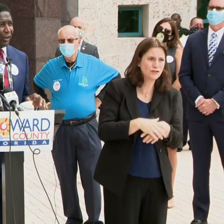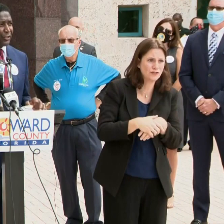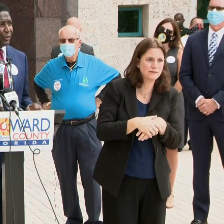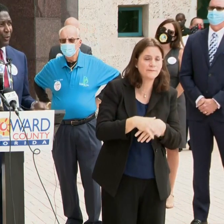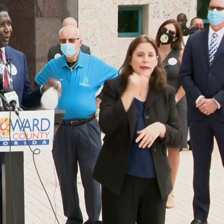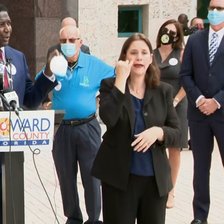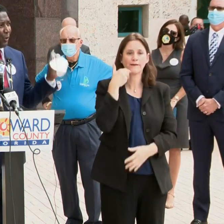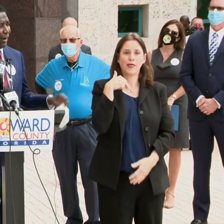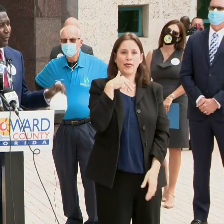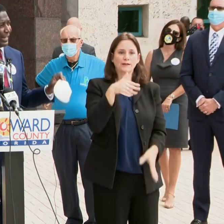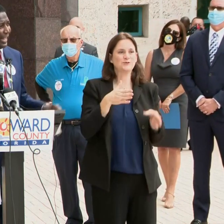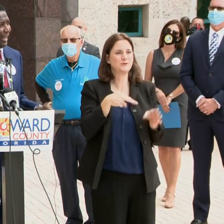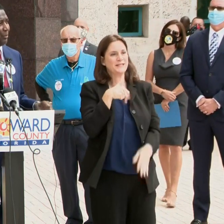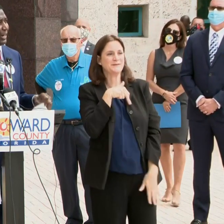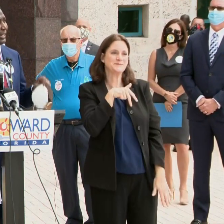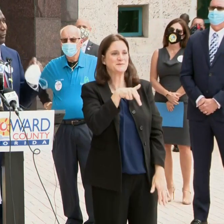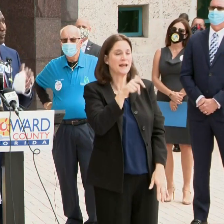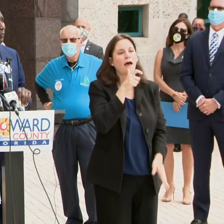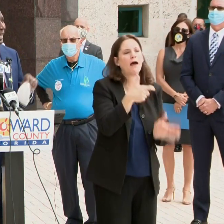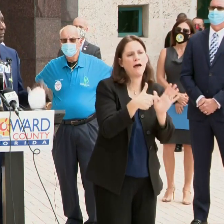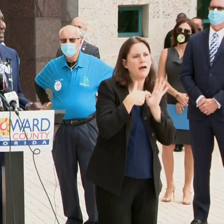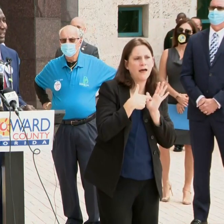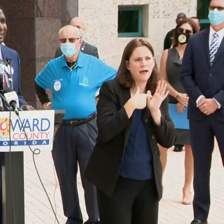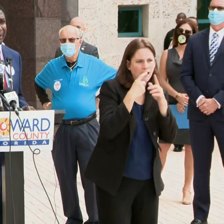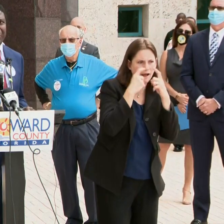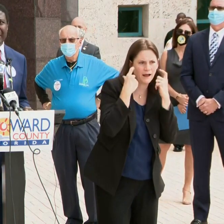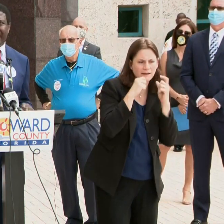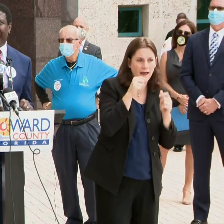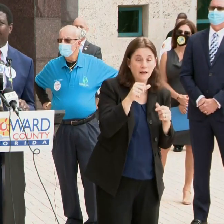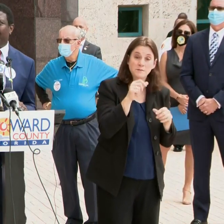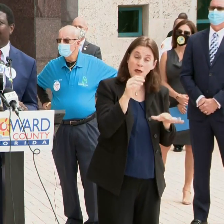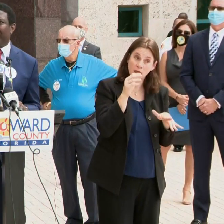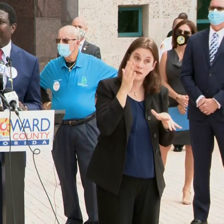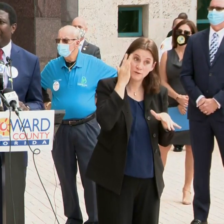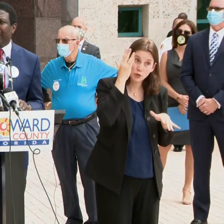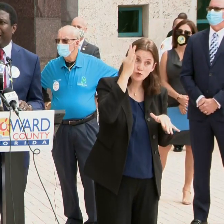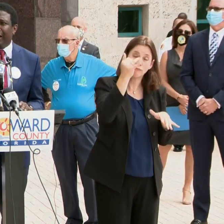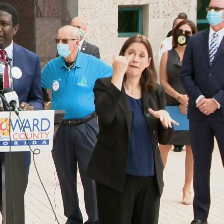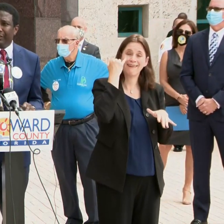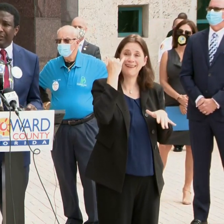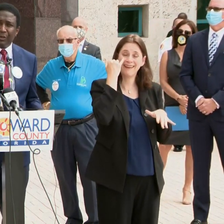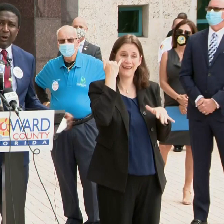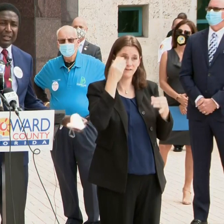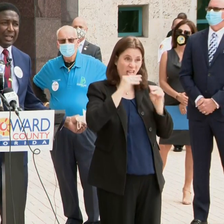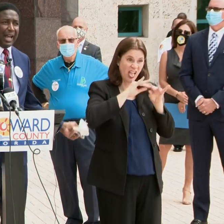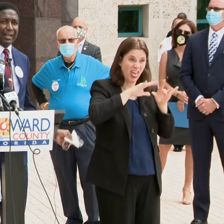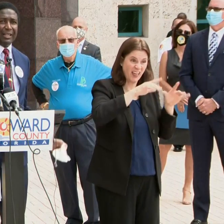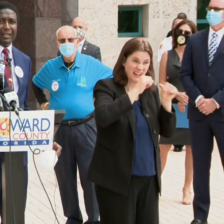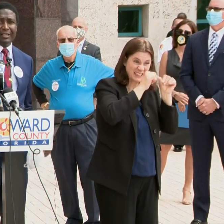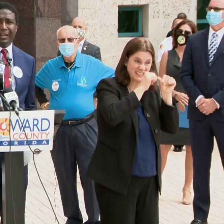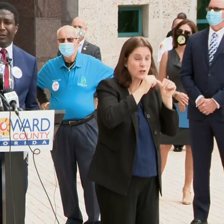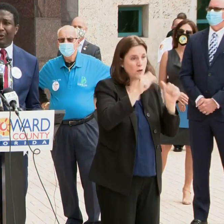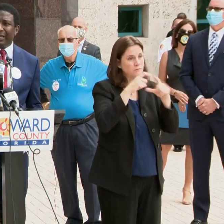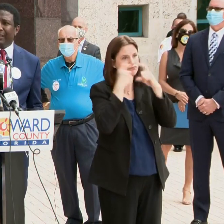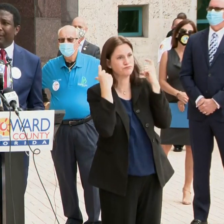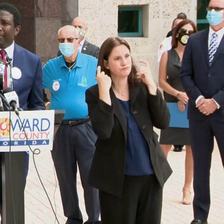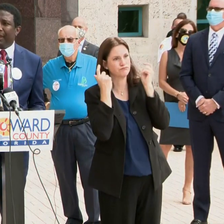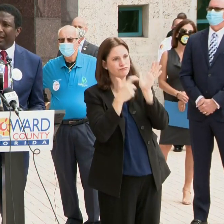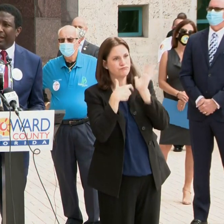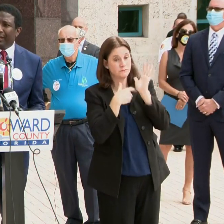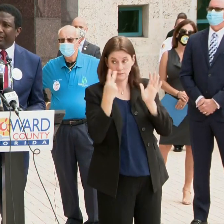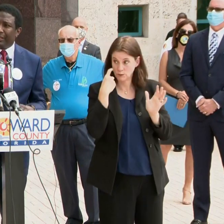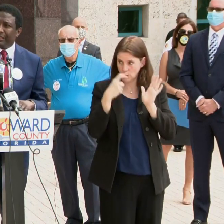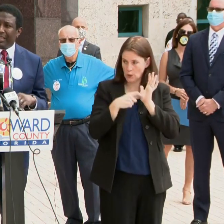Walking along the street, we don't require it right now, but if we have to get to that place, I think we will. You see what Hallandale has done already